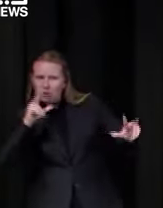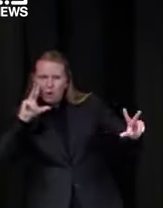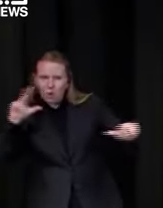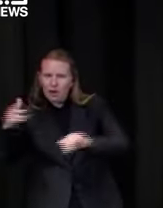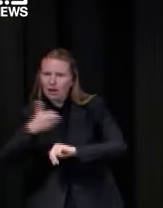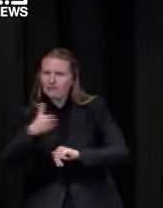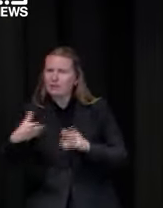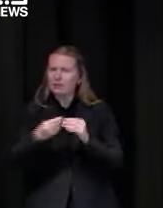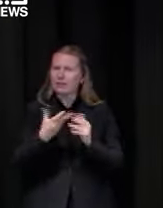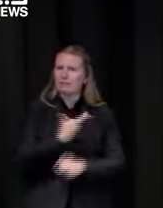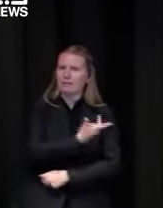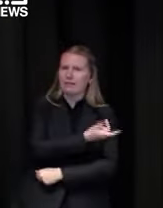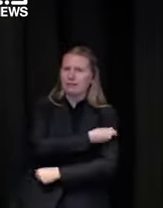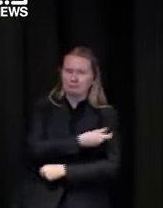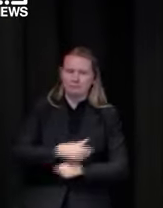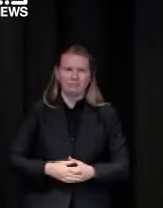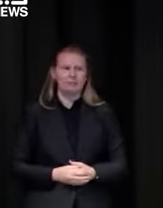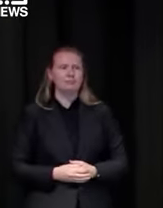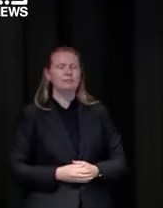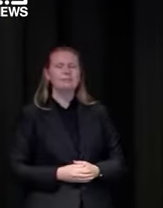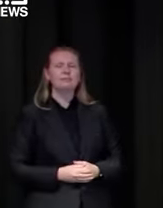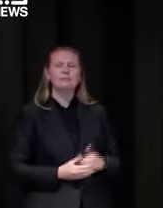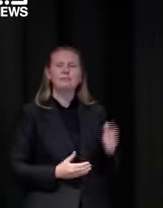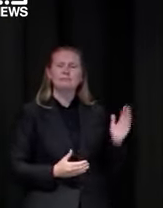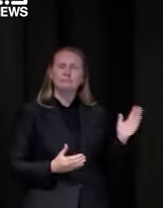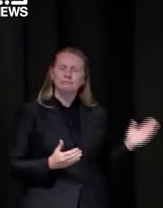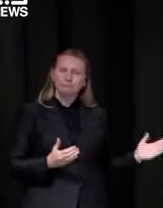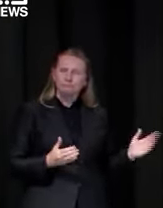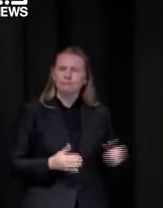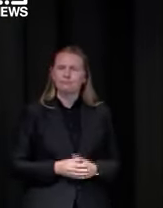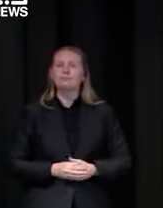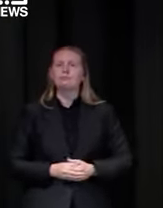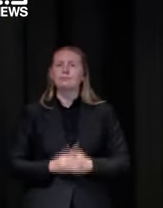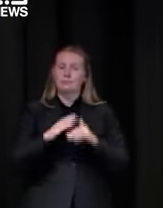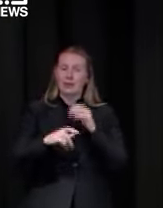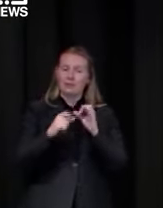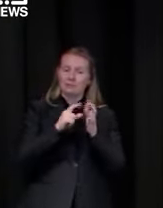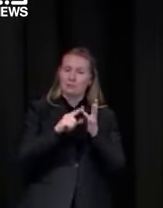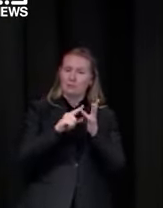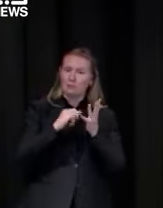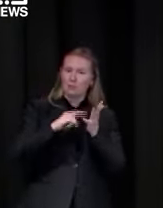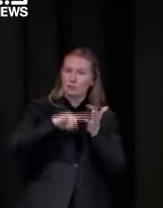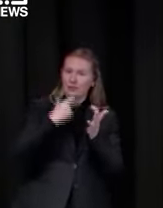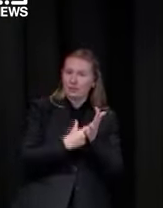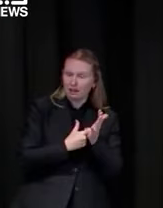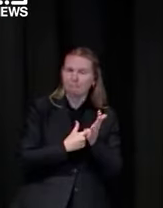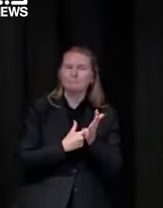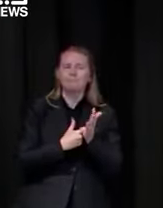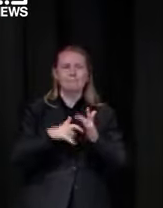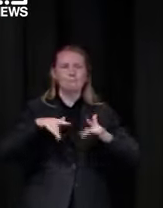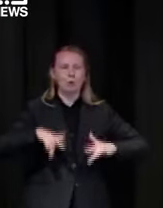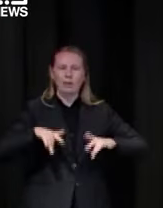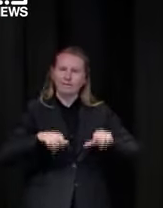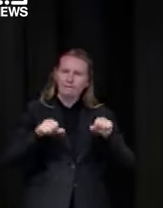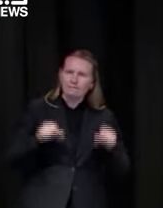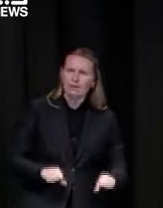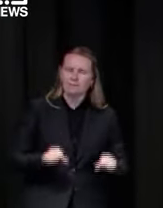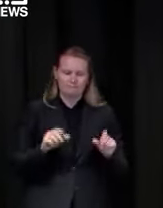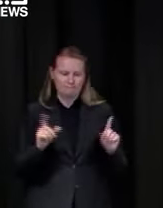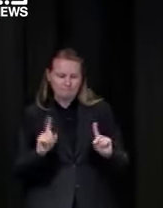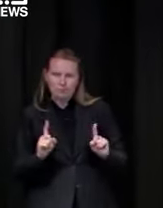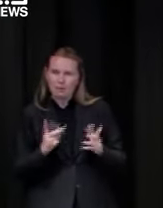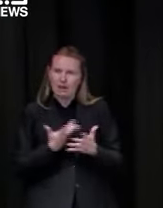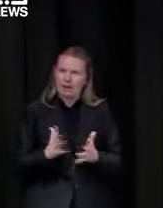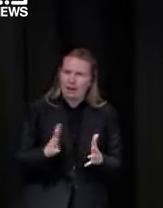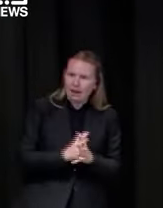the again the question sort of hinges on the term we so in terms of boosters there's been no decisions made about how booster shots will be done uh the